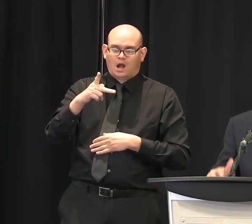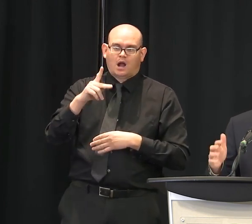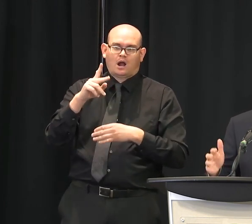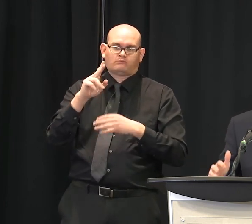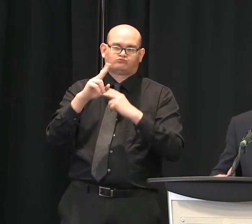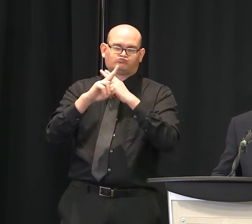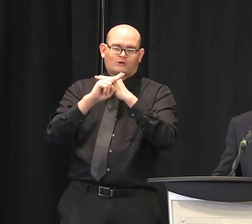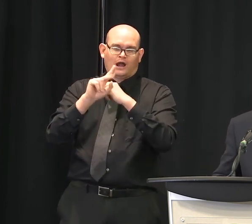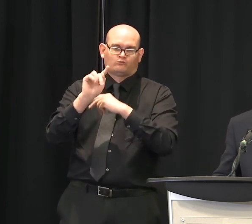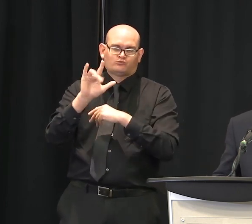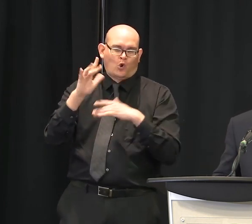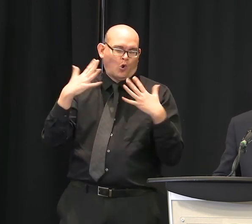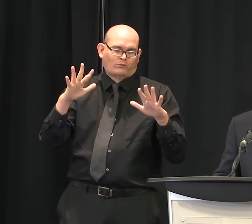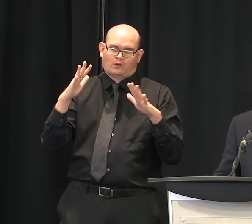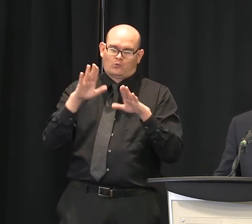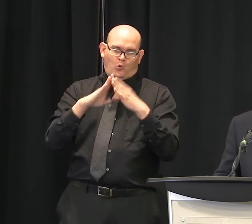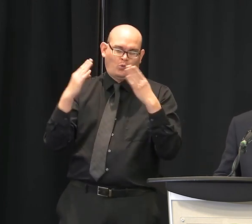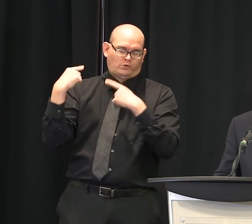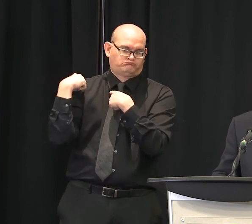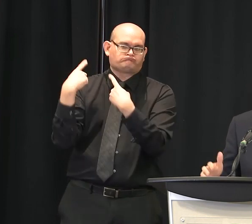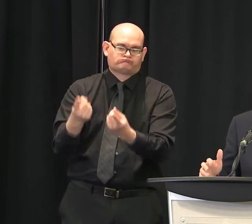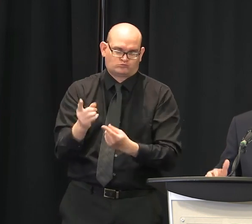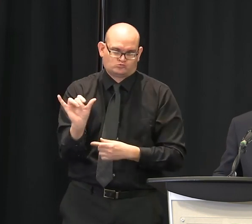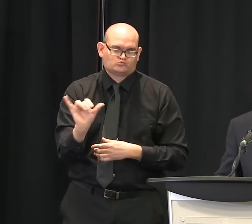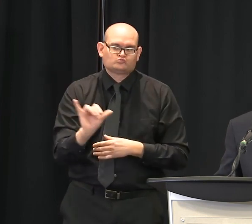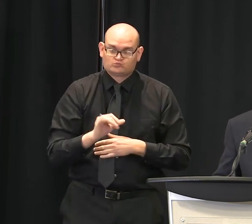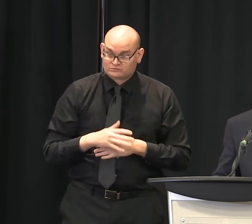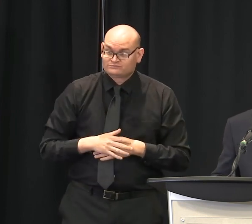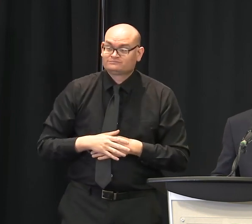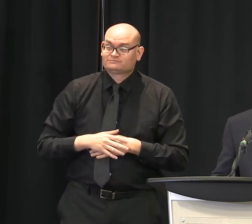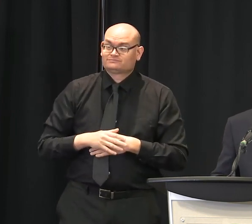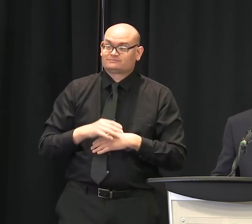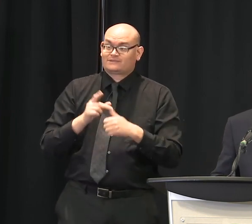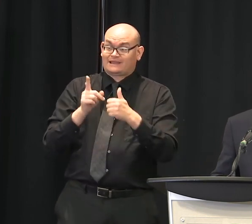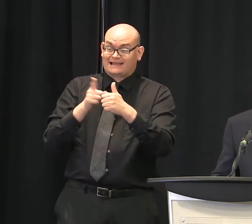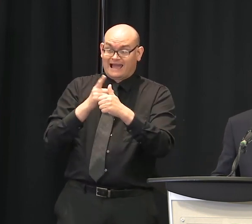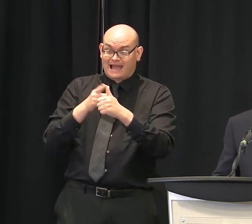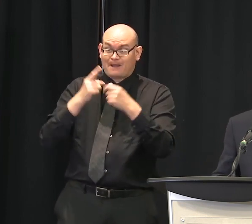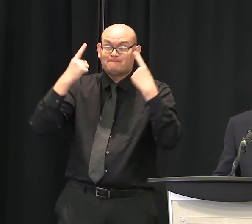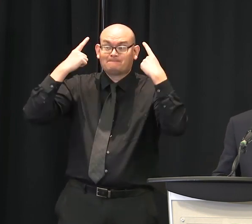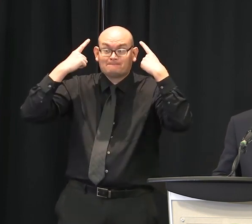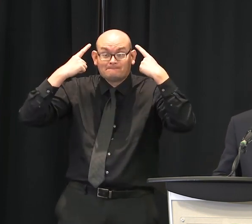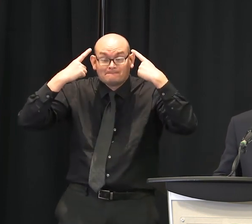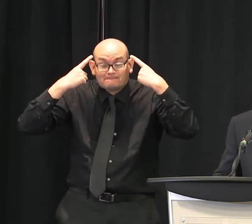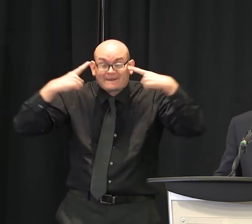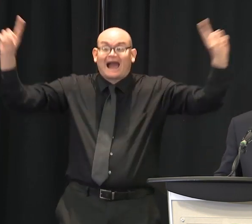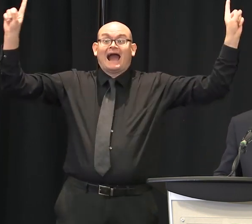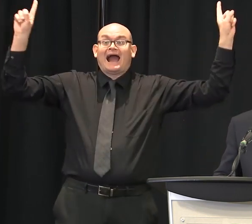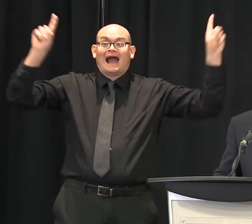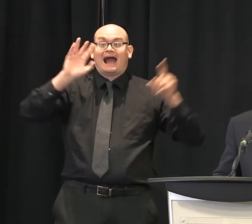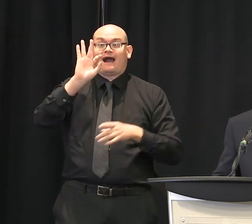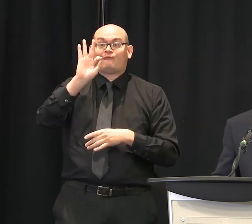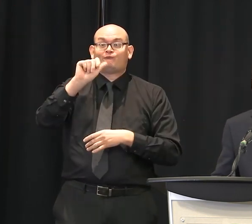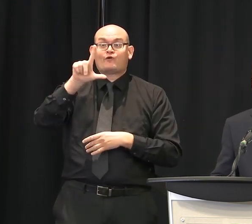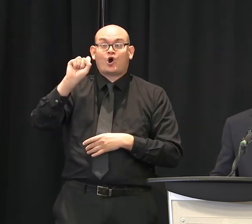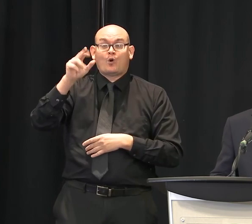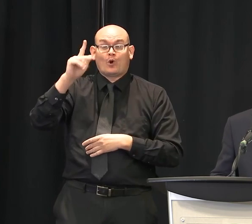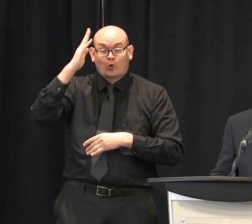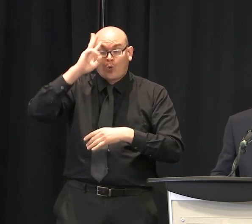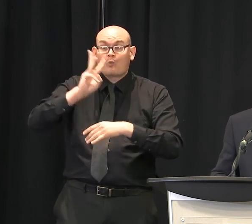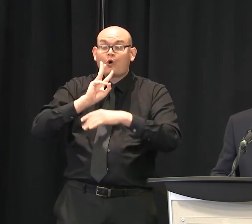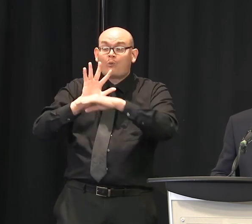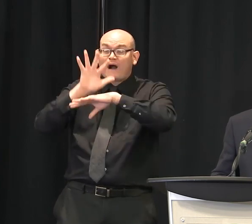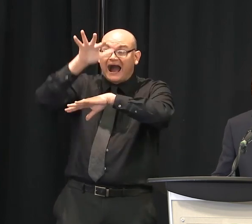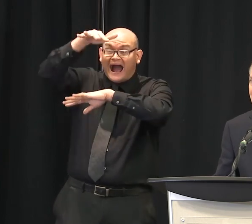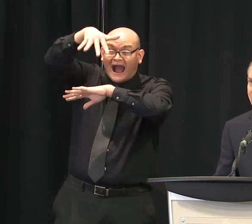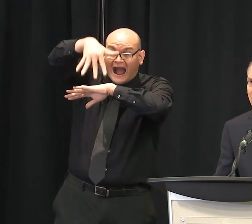time. So Falls Park reopens, Cleveland Park is already open, and the trail is already open as well. But we'll have a good bit of eyes and ears on the parks and